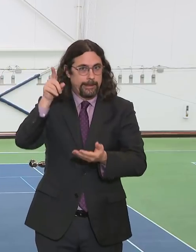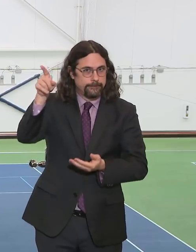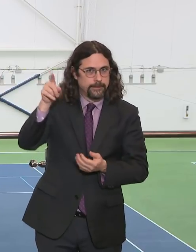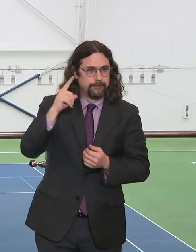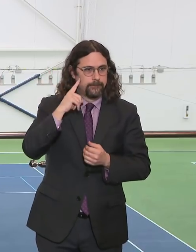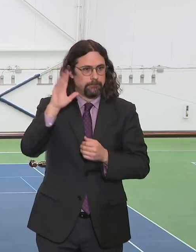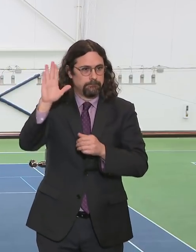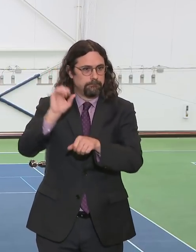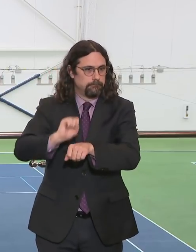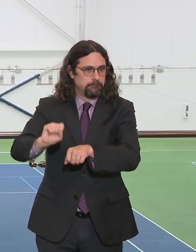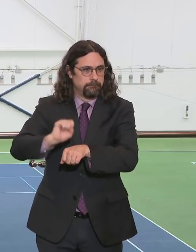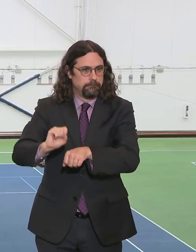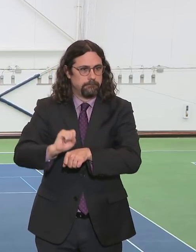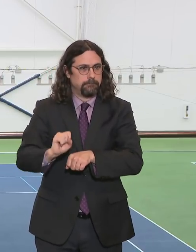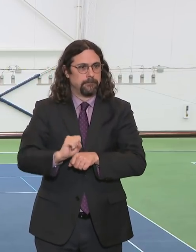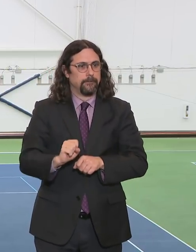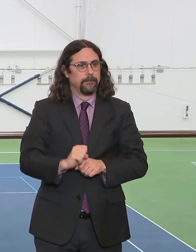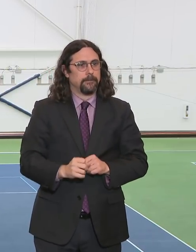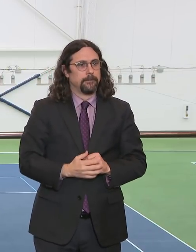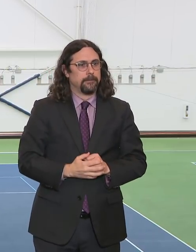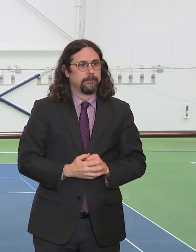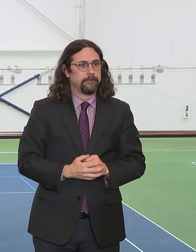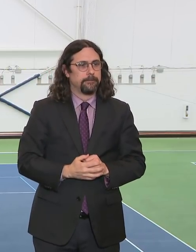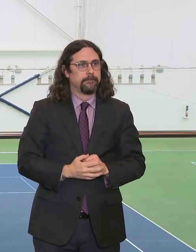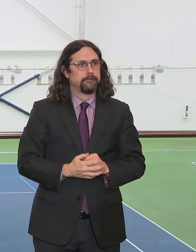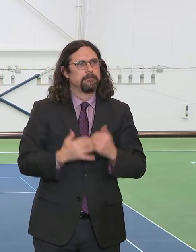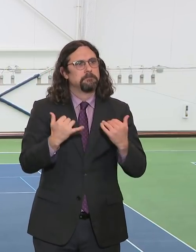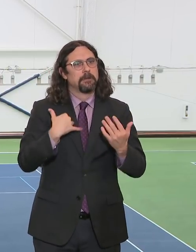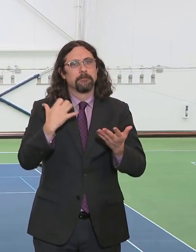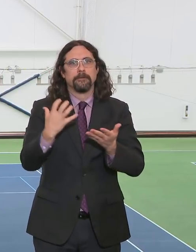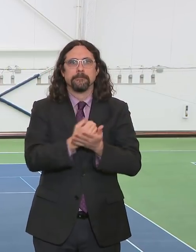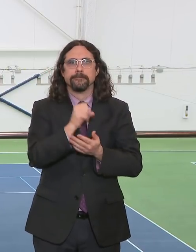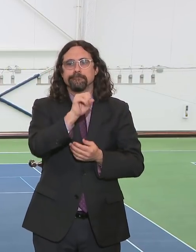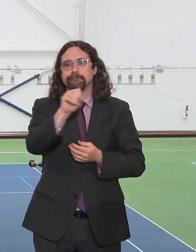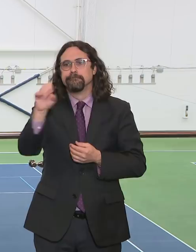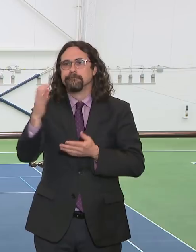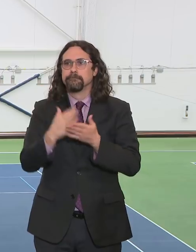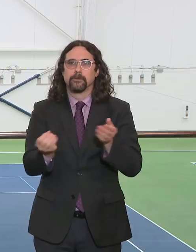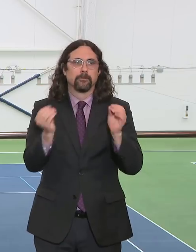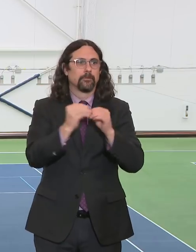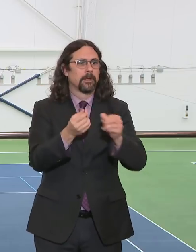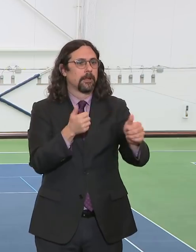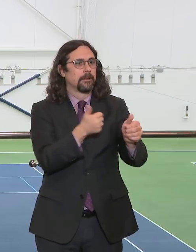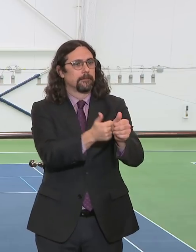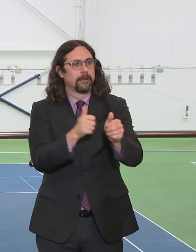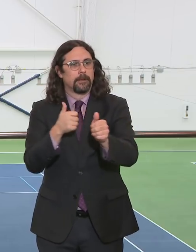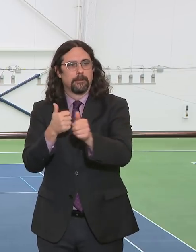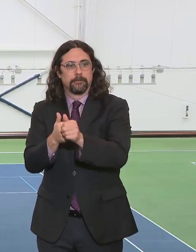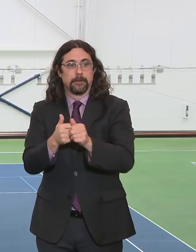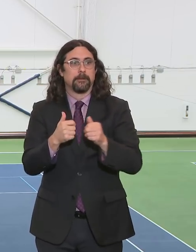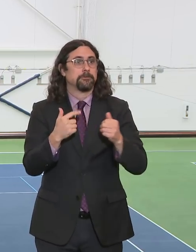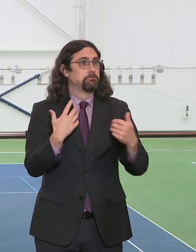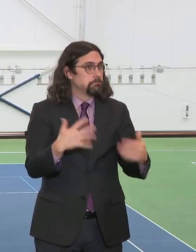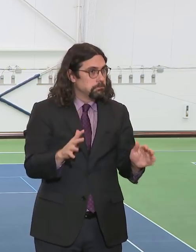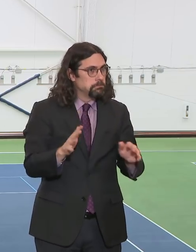I want to give you some other updates real quick, and then we'll turn to questions from our colleagues in the media.